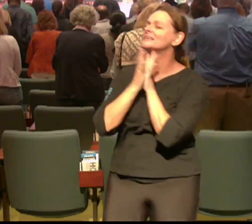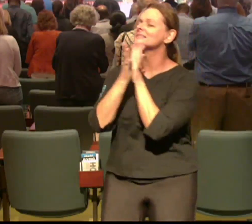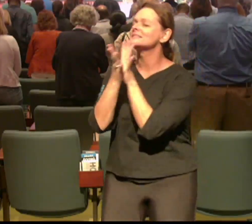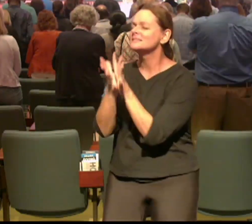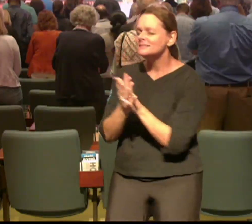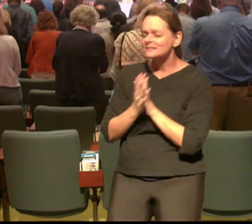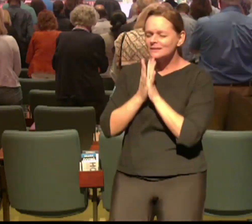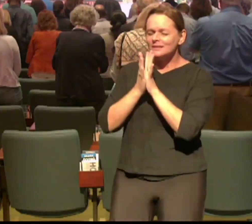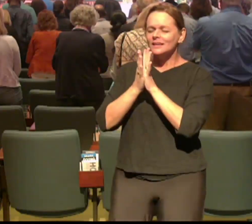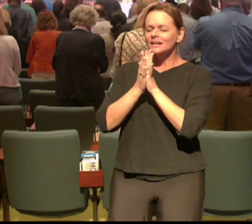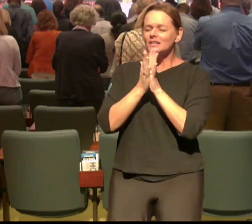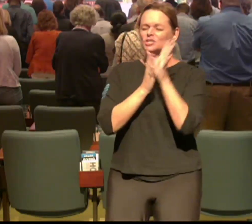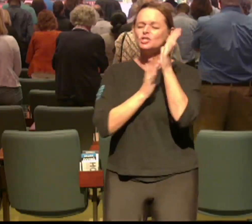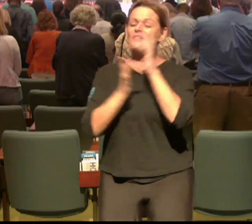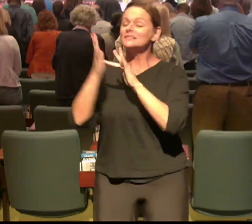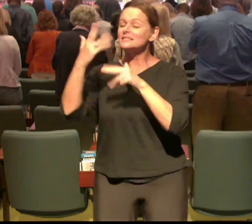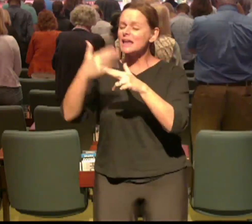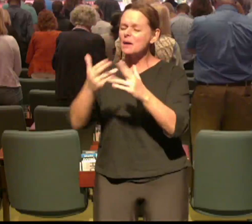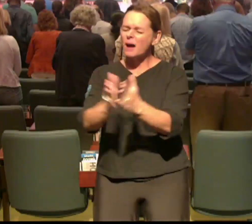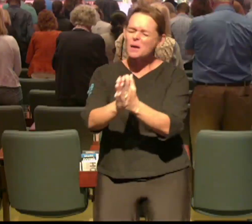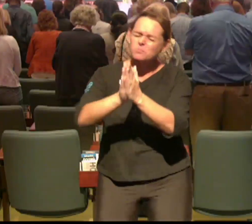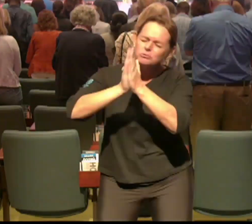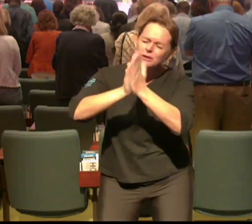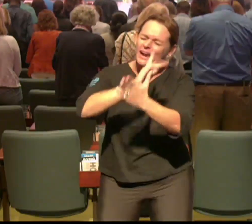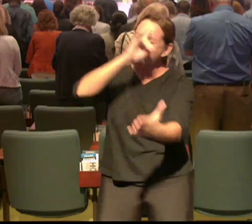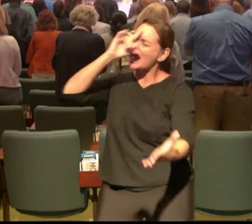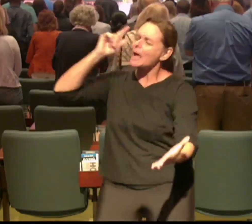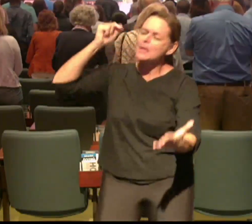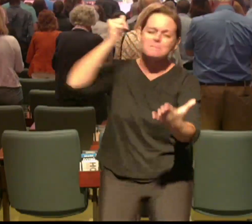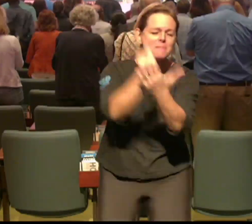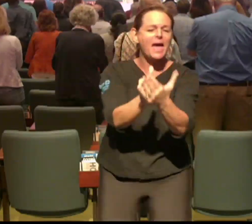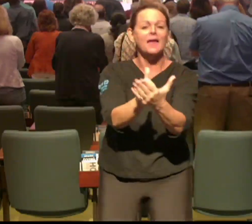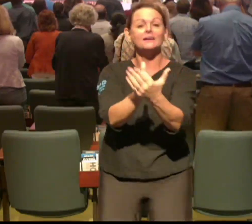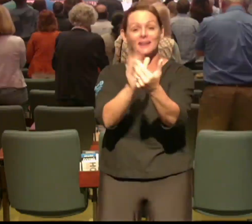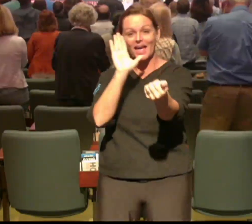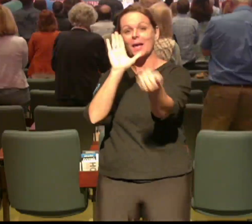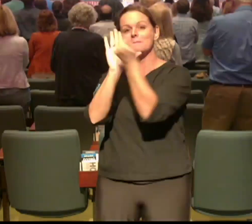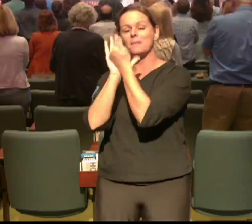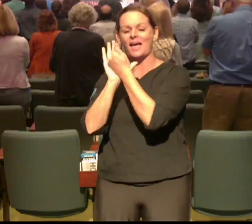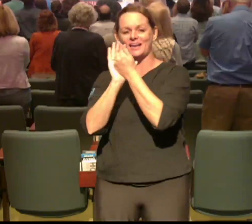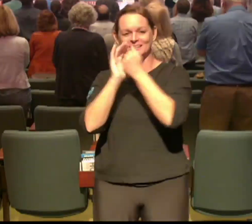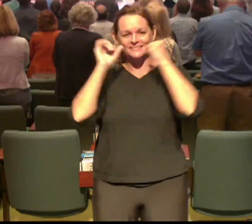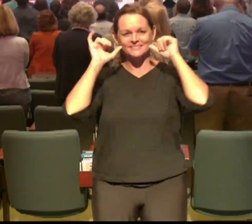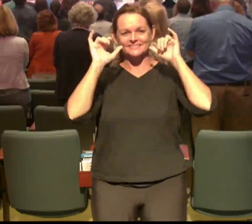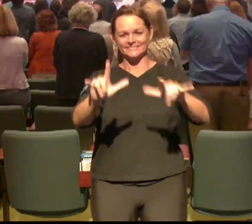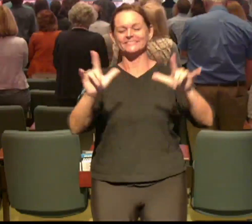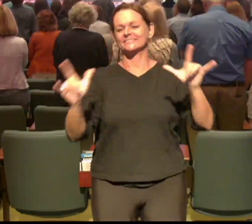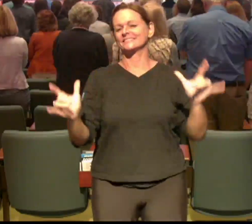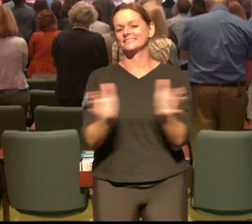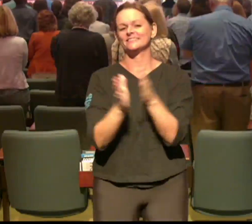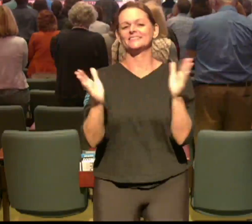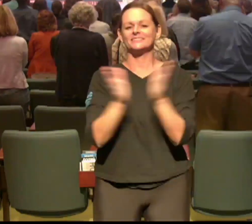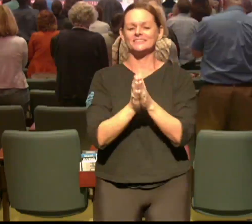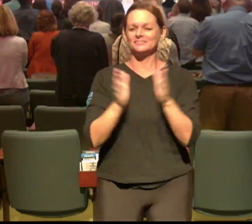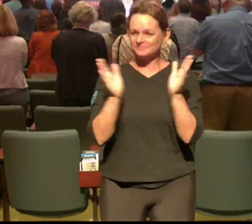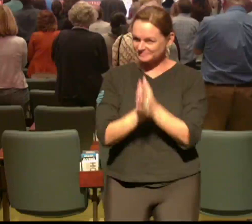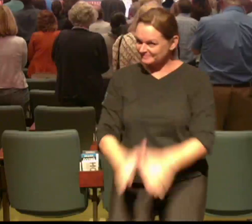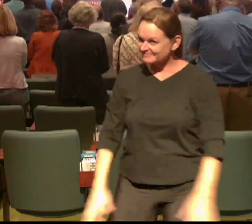pray in Jesus name I pray amen come on church let's thank God for those today that made this decision I saw your hand so did heaven